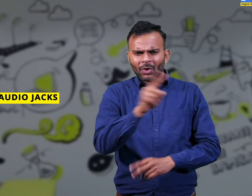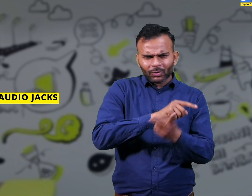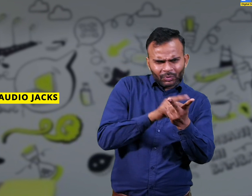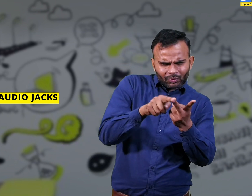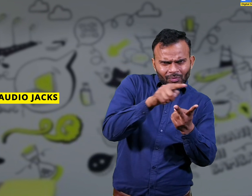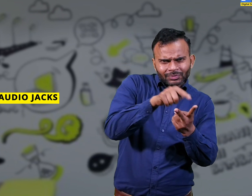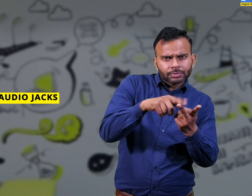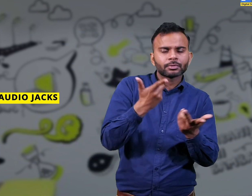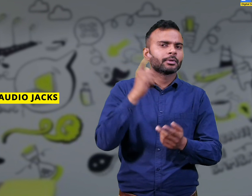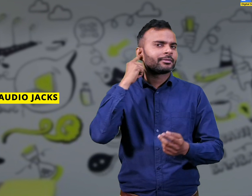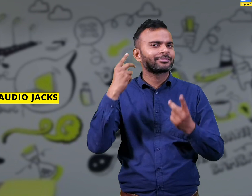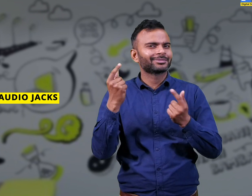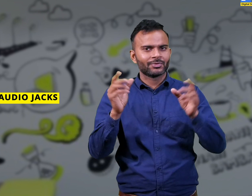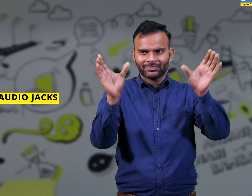And the other two are for speakers.